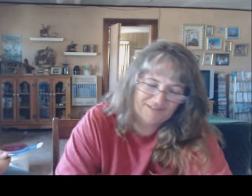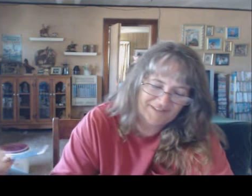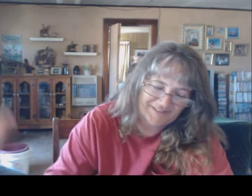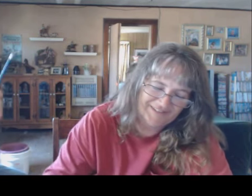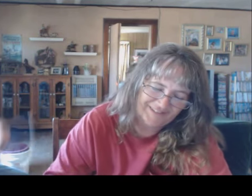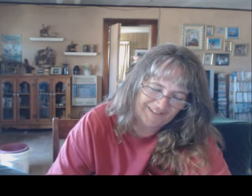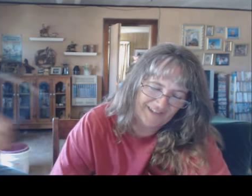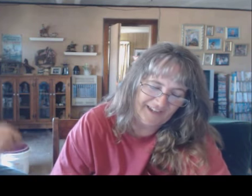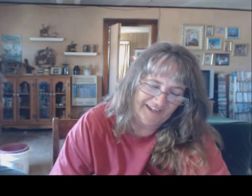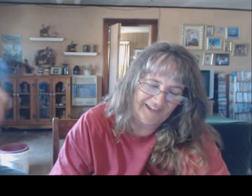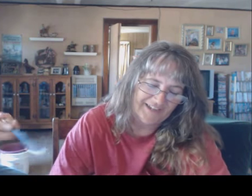Alright.